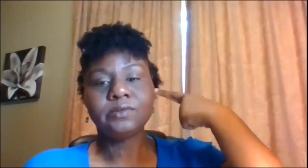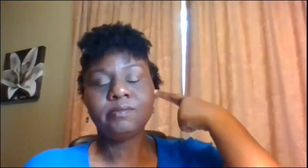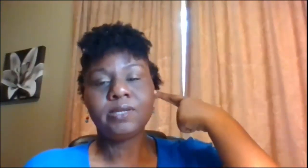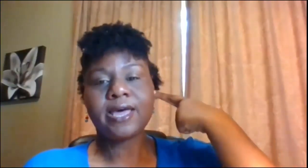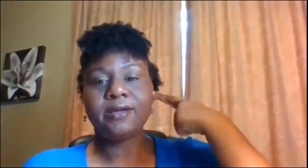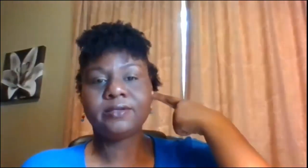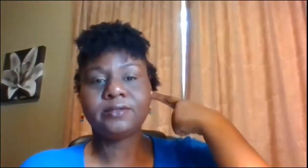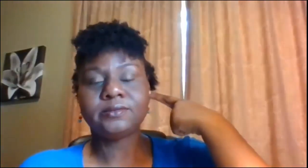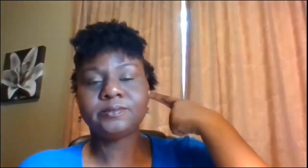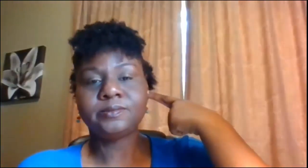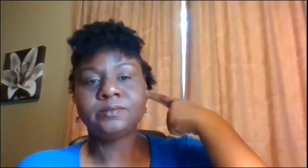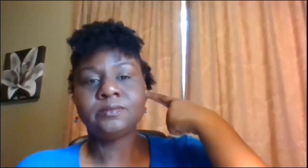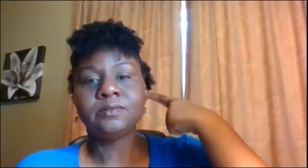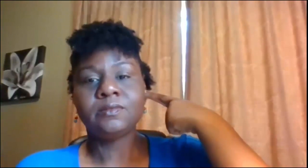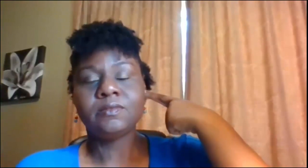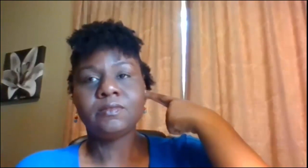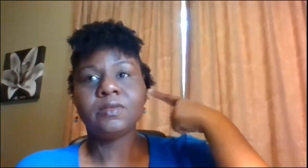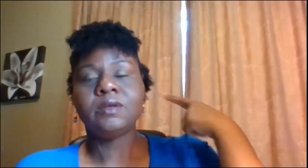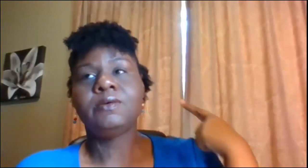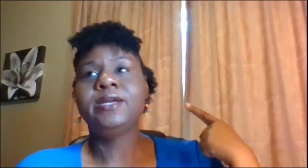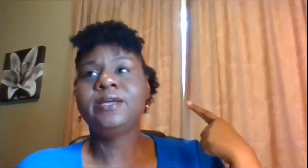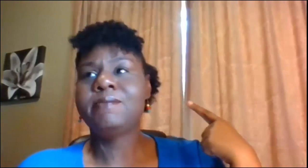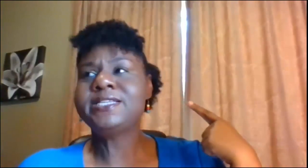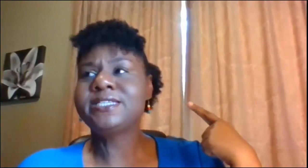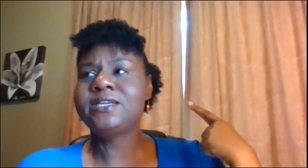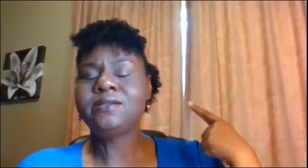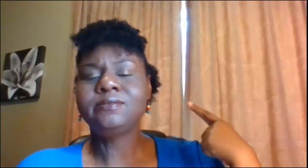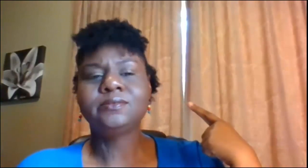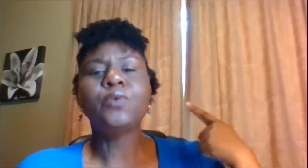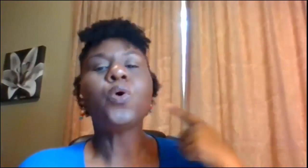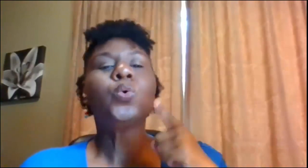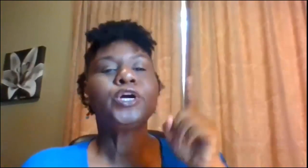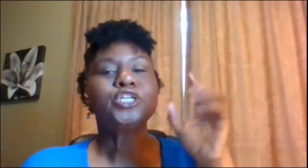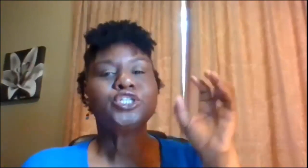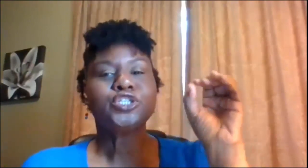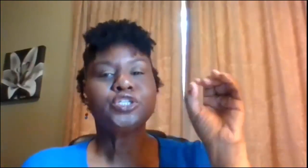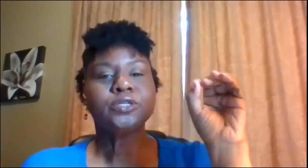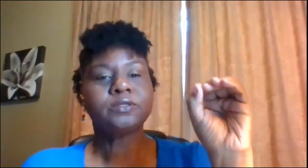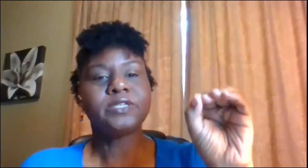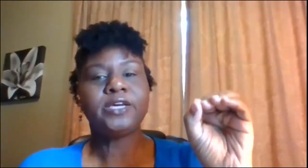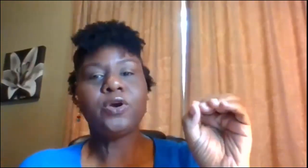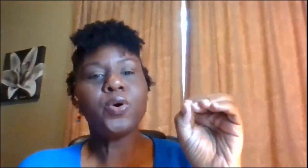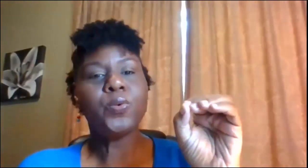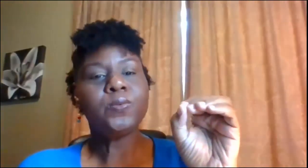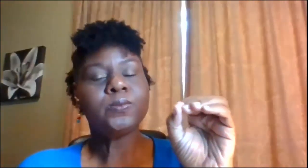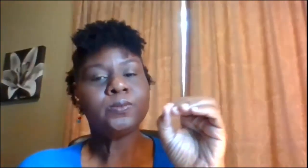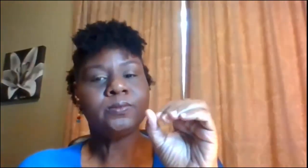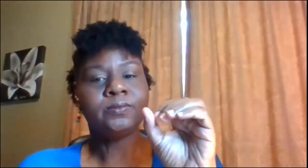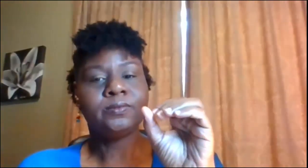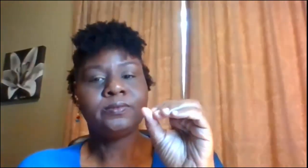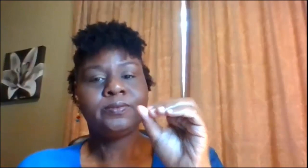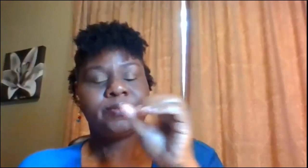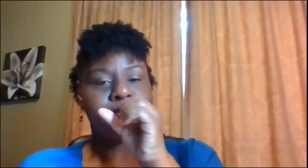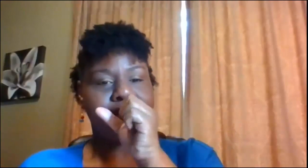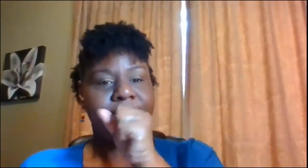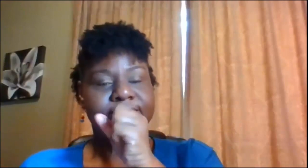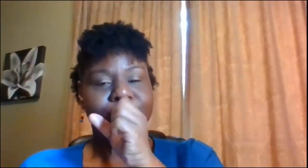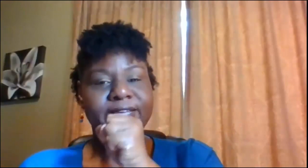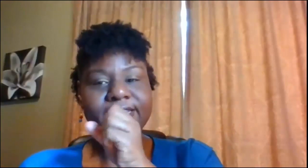black black all right did I miss any oh orange take your O you're gonna squeeze it